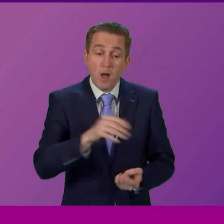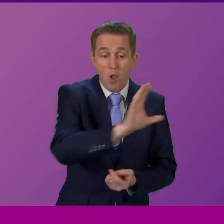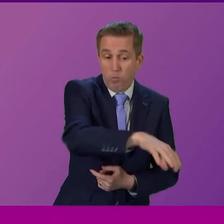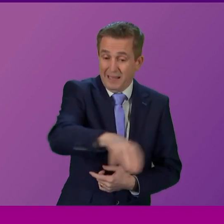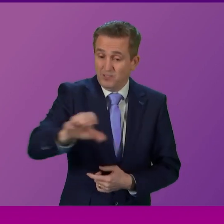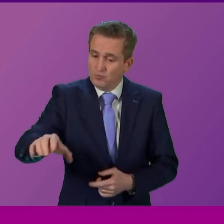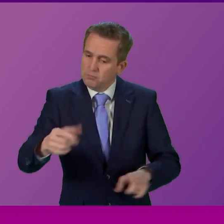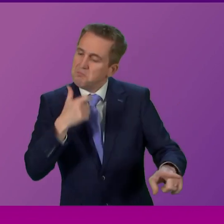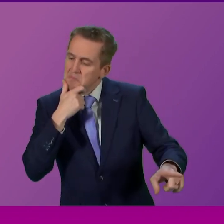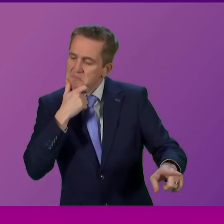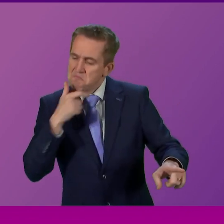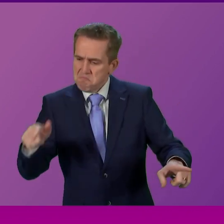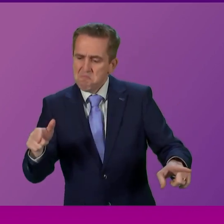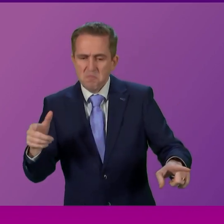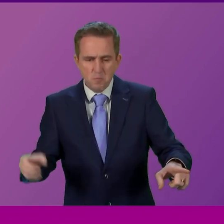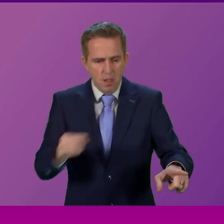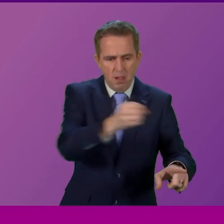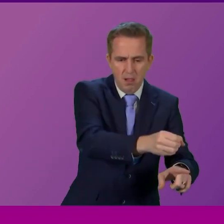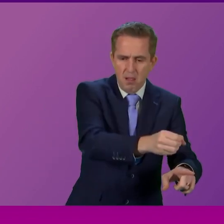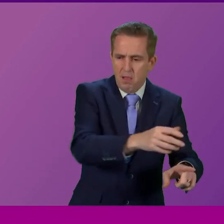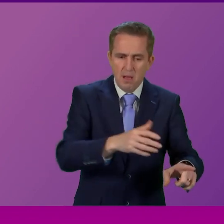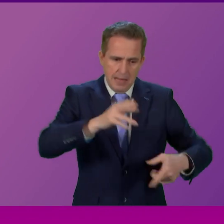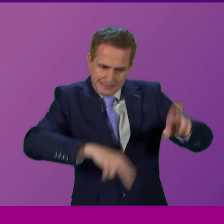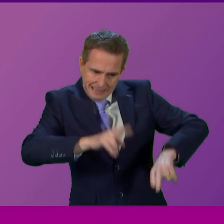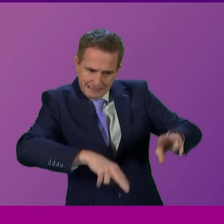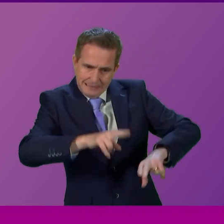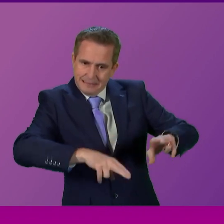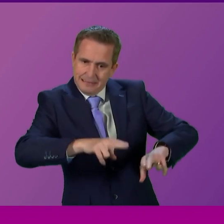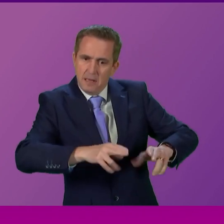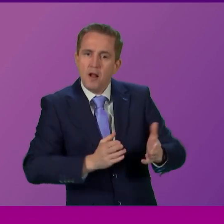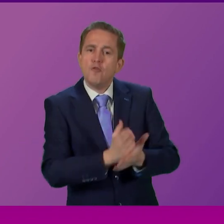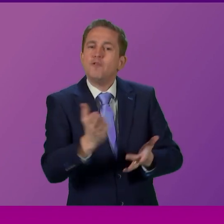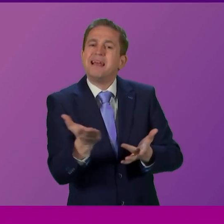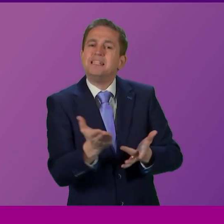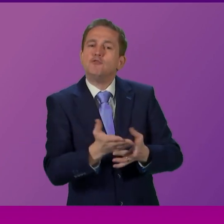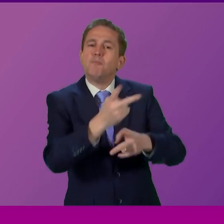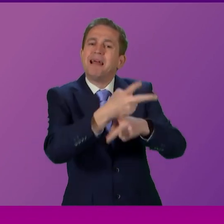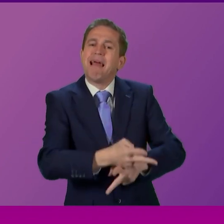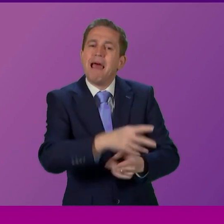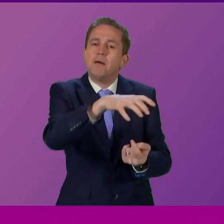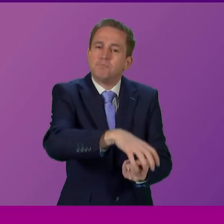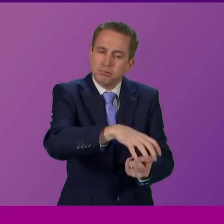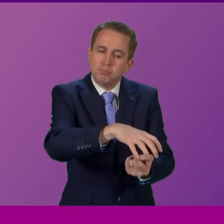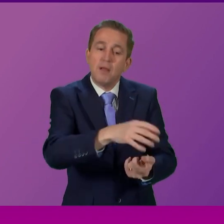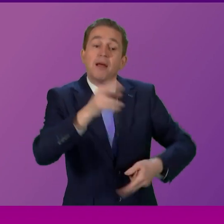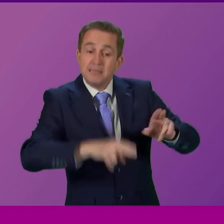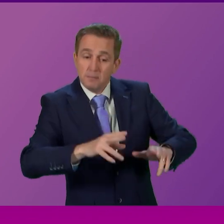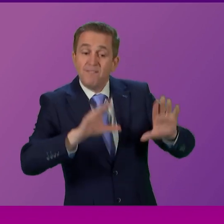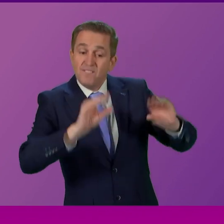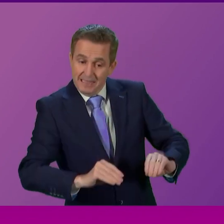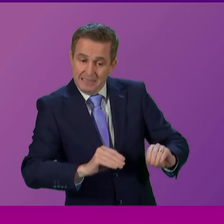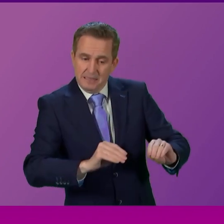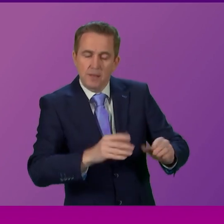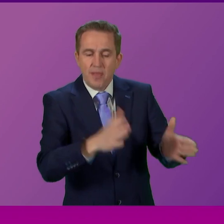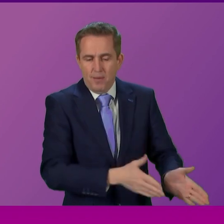be that people are placed there and the assessment takes place within the interim care placement and then they're moved on to a